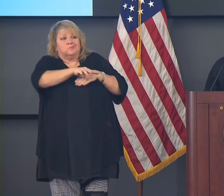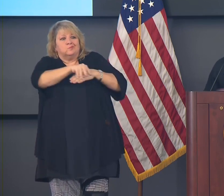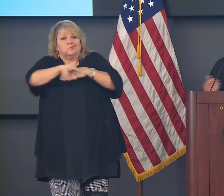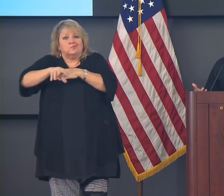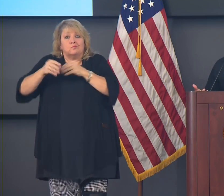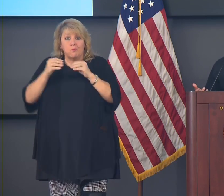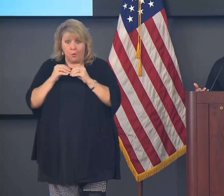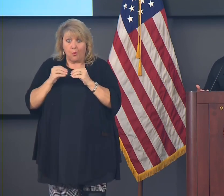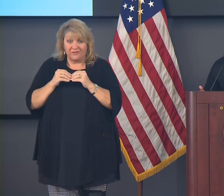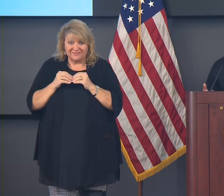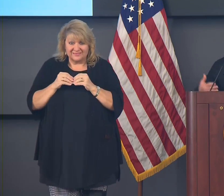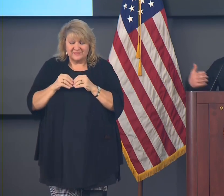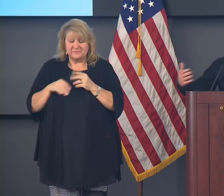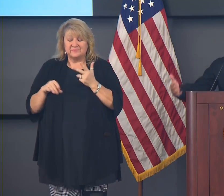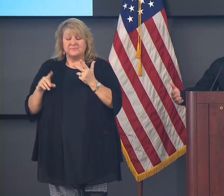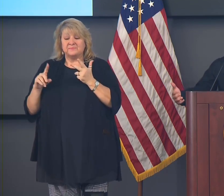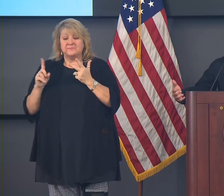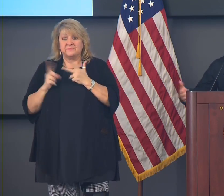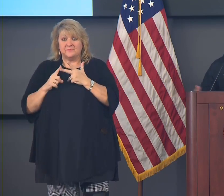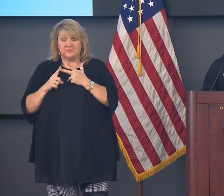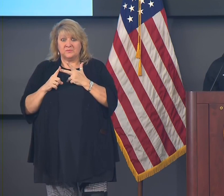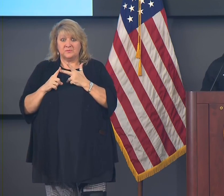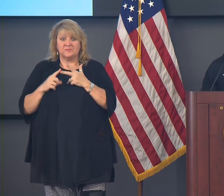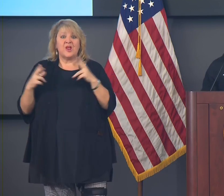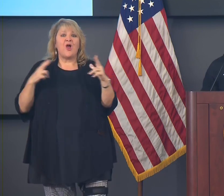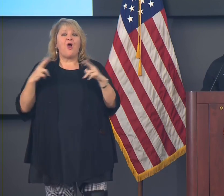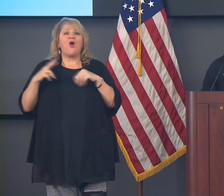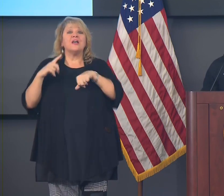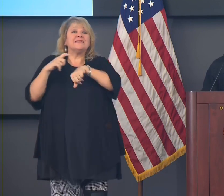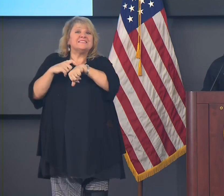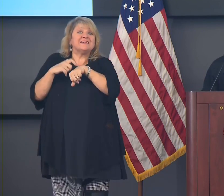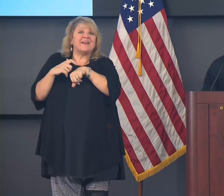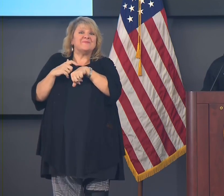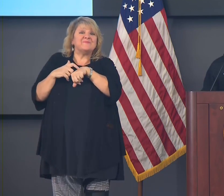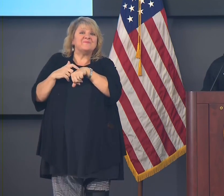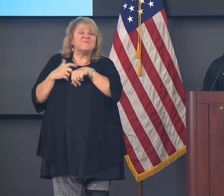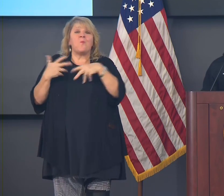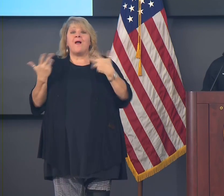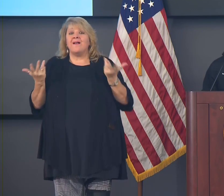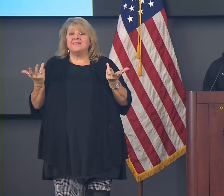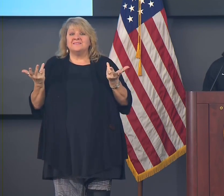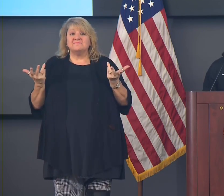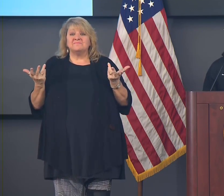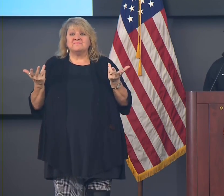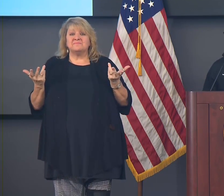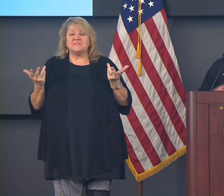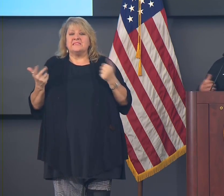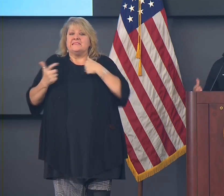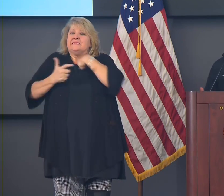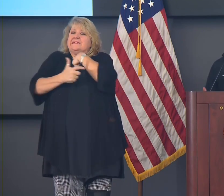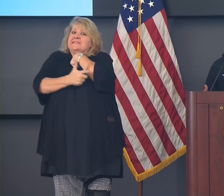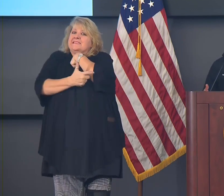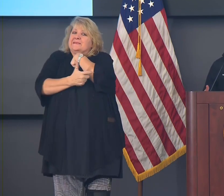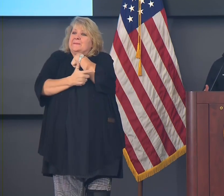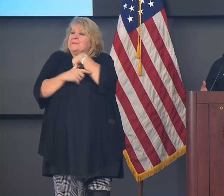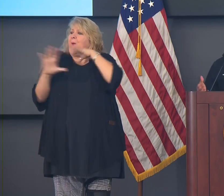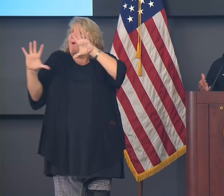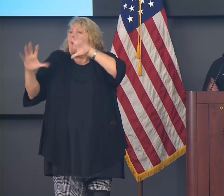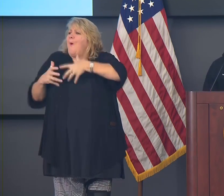Number three, we have the peak of holiday season coming up. And so that we know there's going to be the temptation to gather.